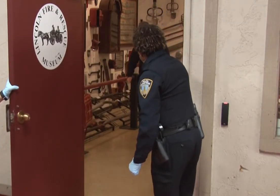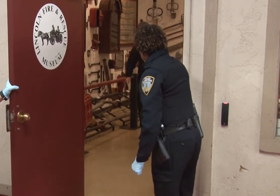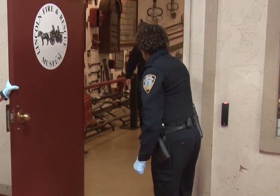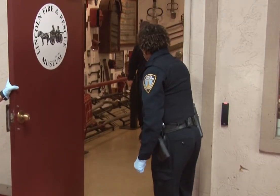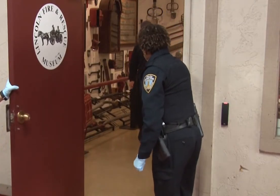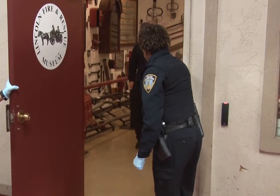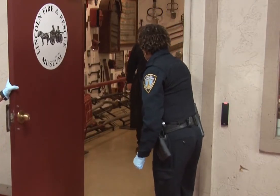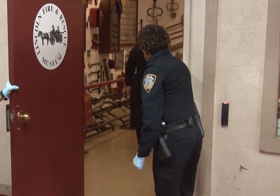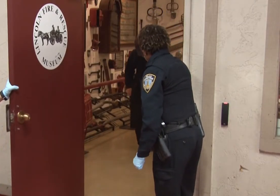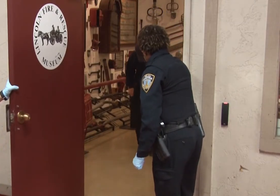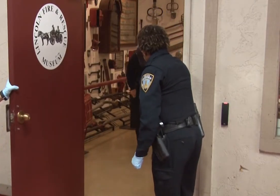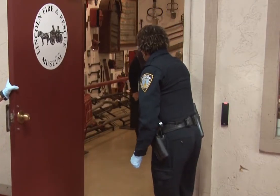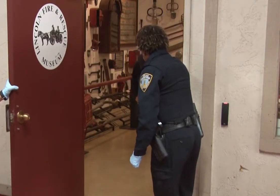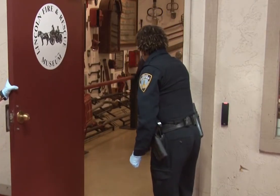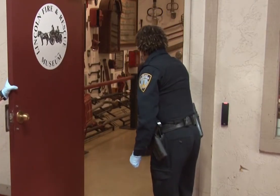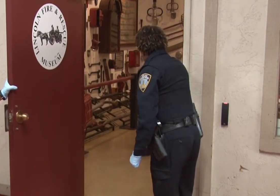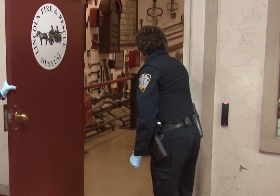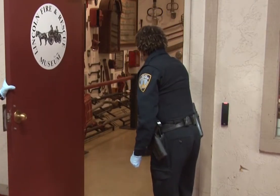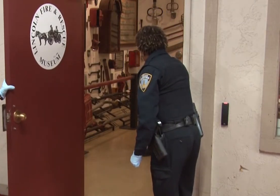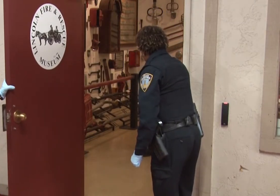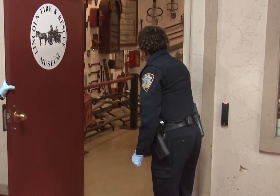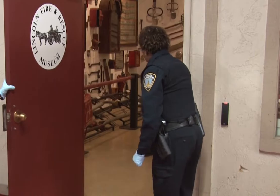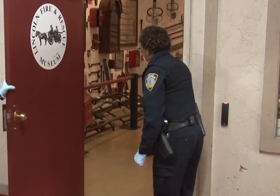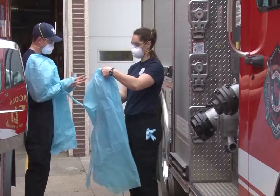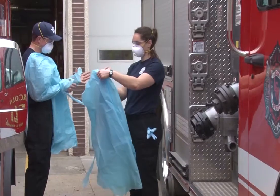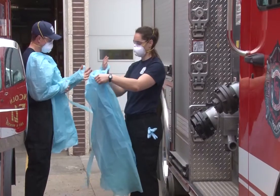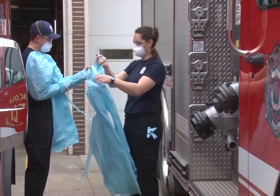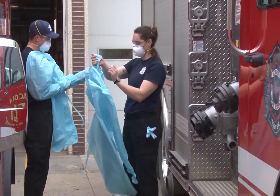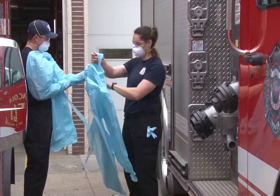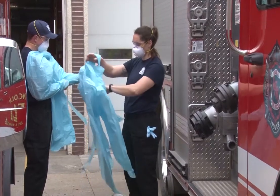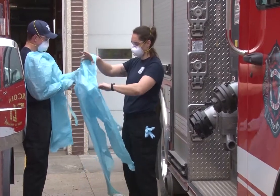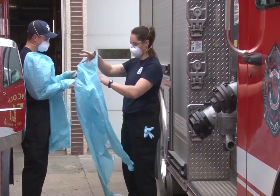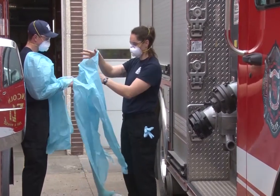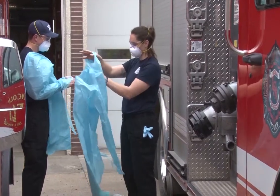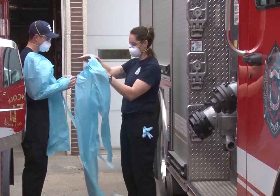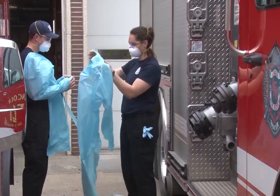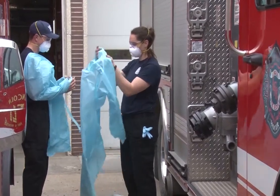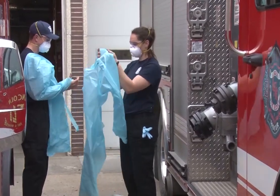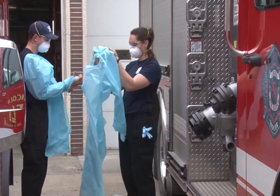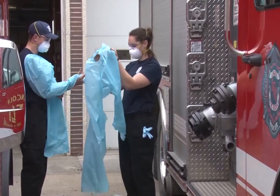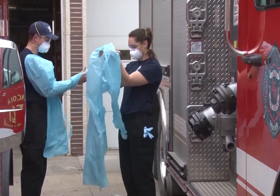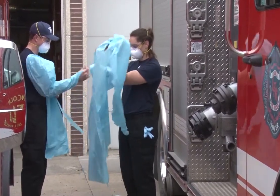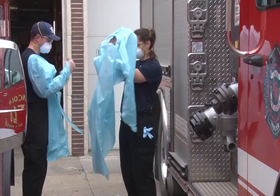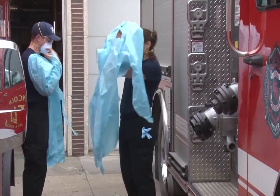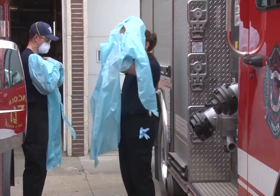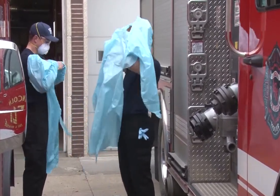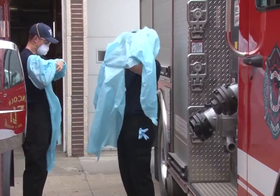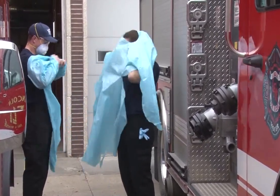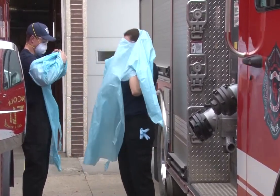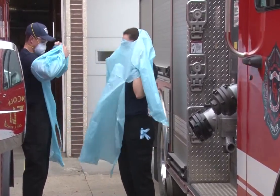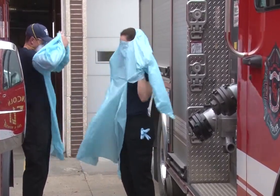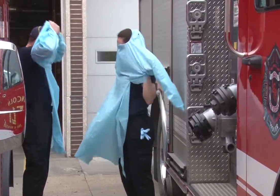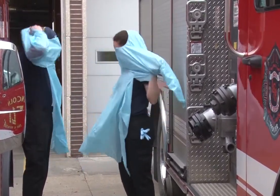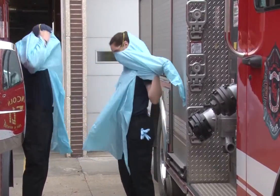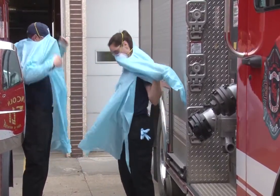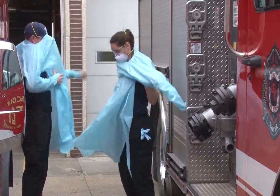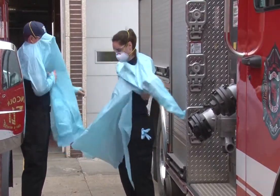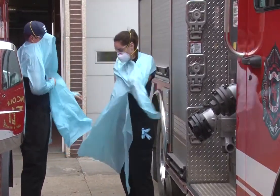doorway triage is in effect. Doorway triage means that one provider will come to the door in personal